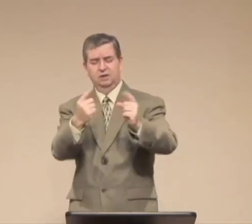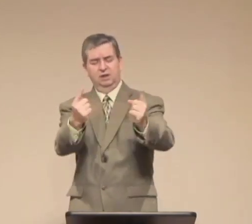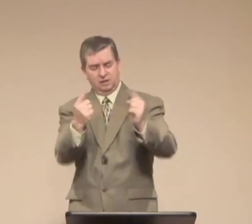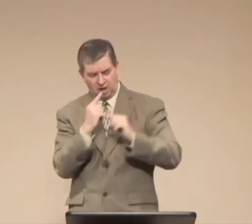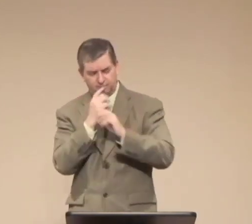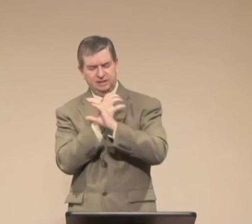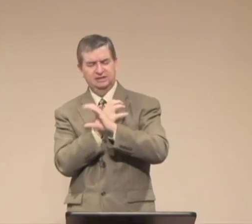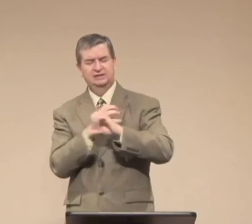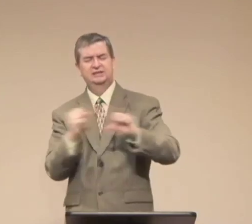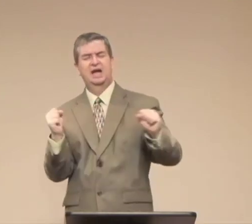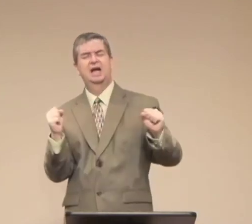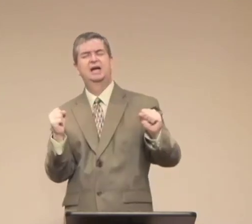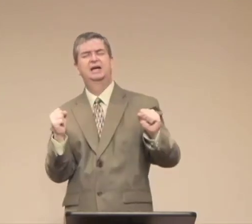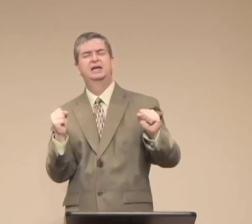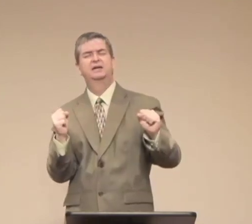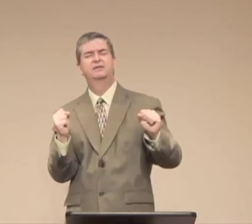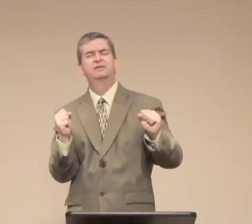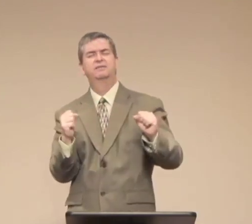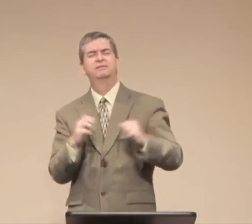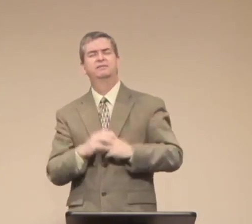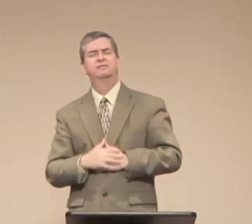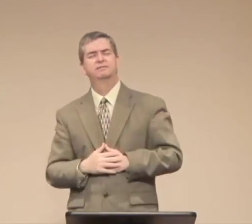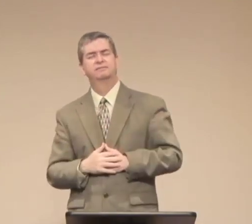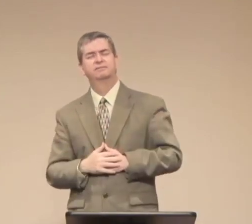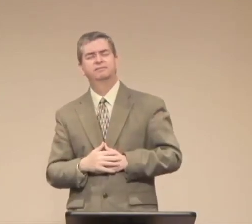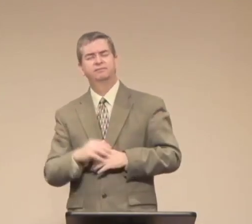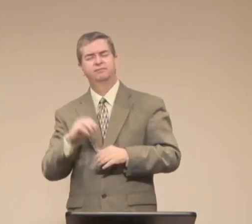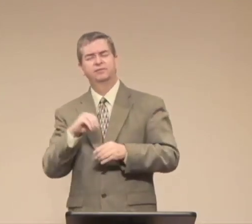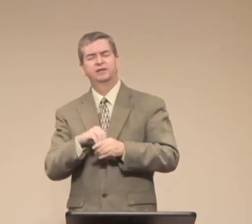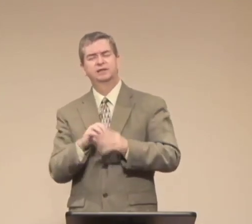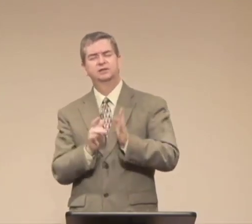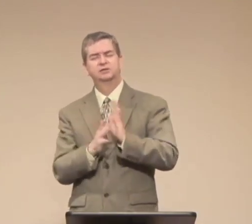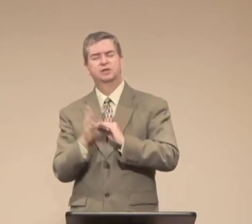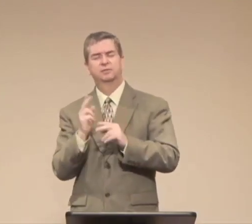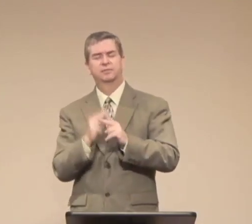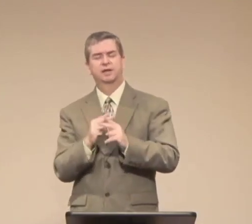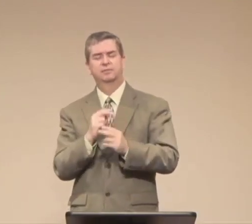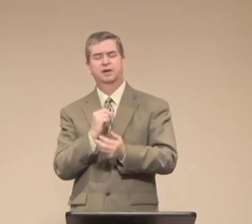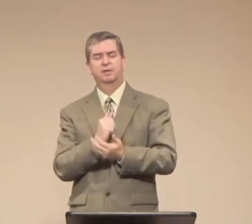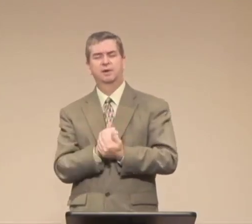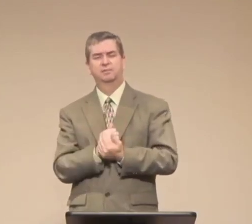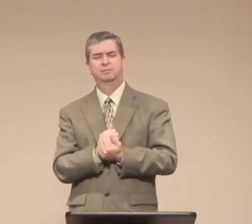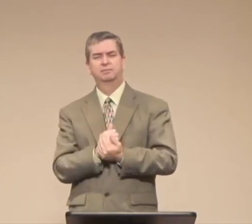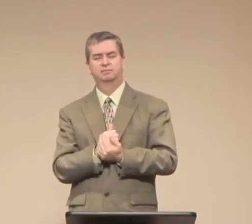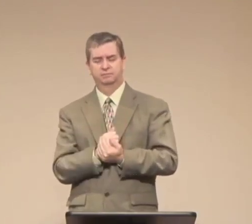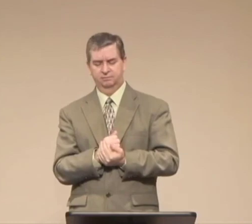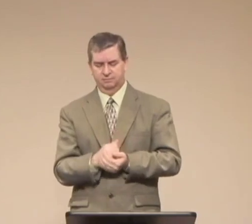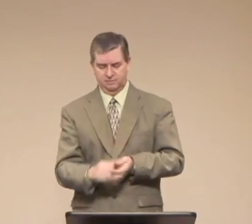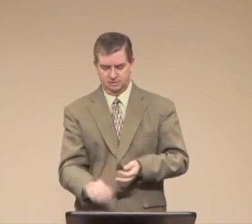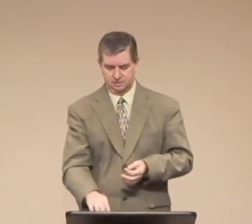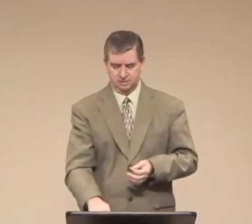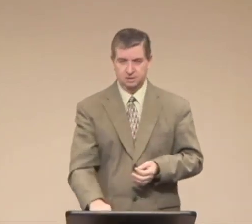Lord, if there are any of you who have not yet received Jesus the first Savior, we pray that we come in his name we pray. Amen.